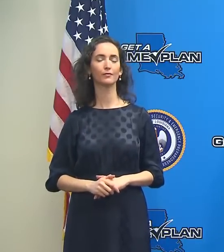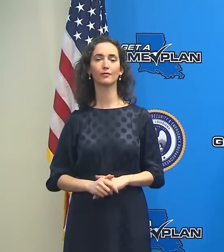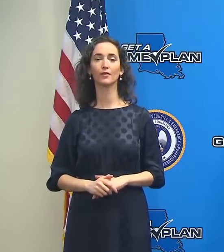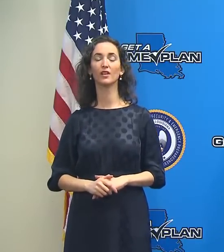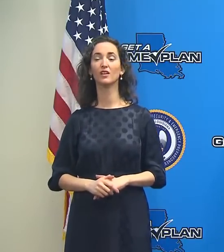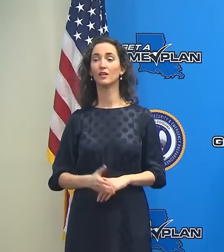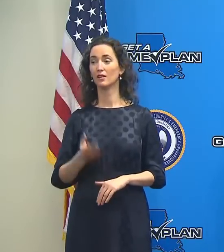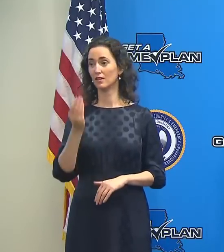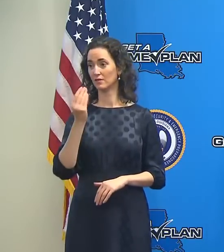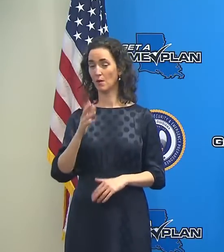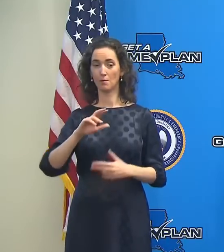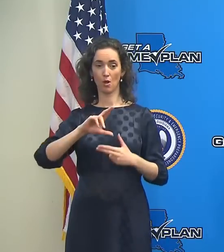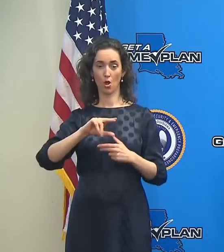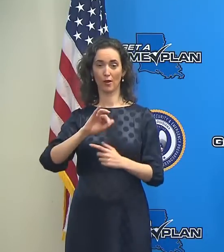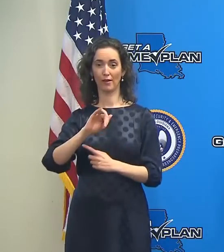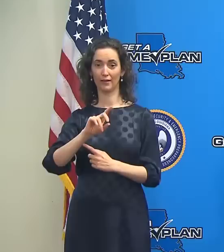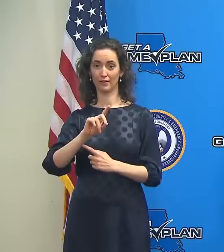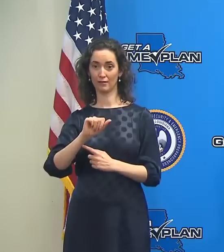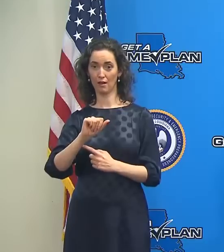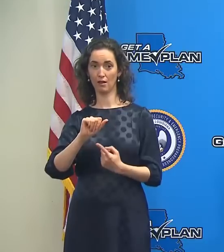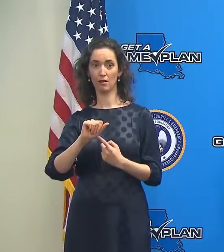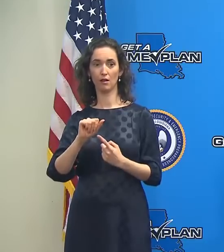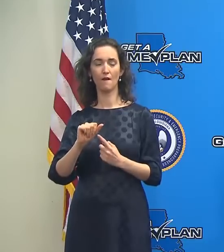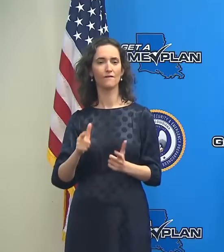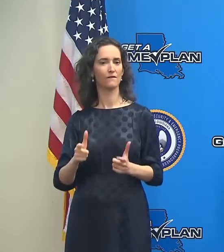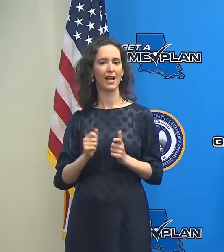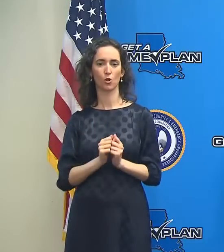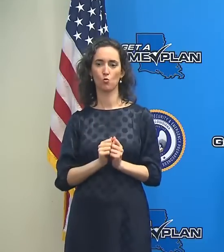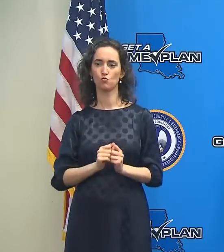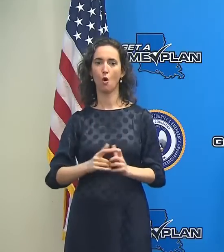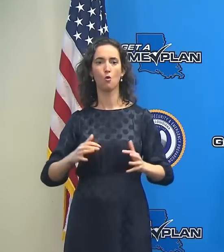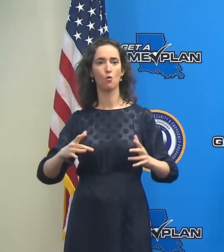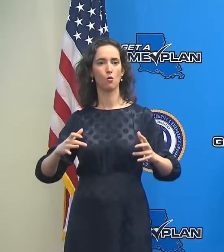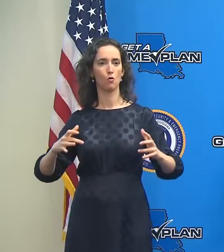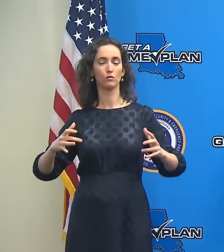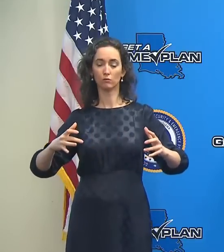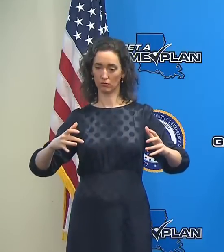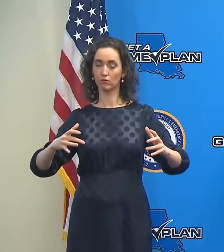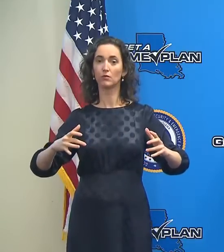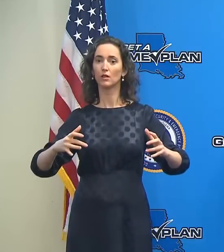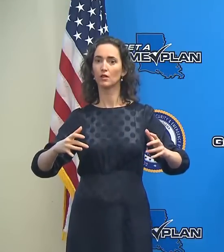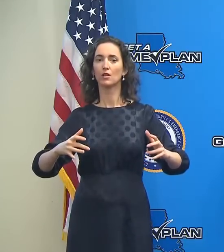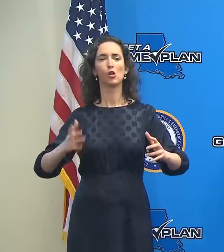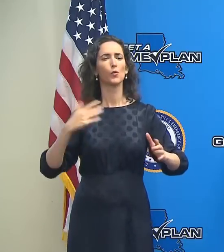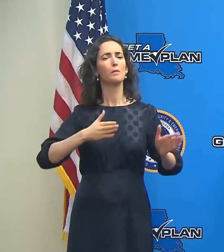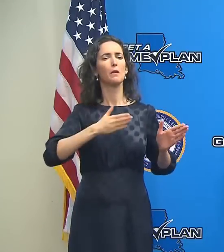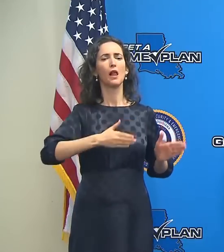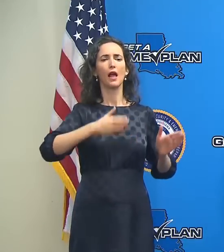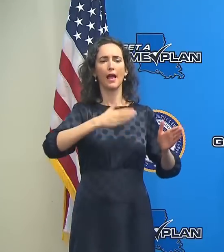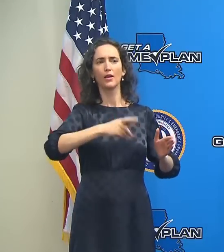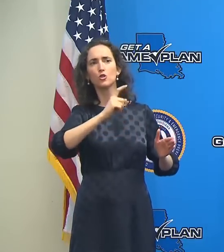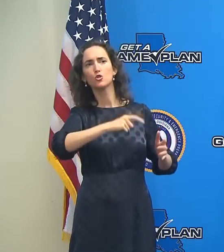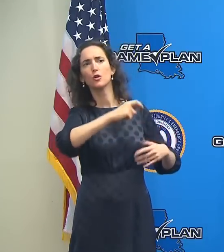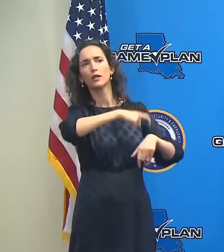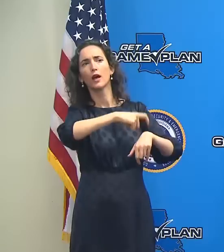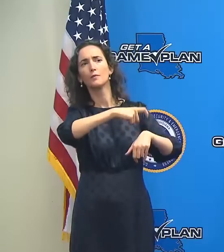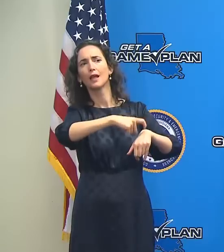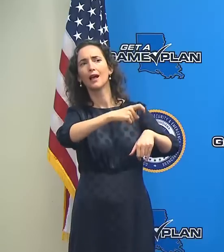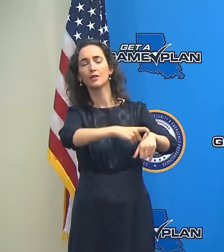Hurricane Ida has quickly developed into a hurricane way ahead of schedule, just like the Governor had mentioned.